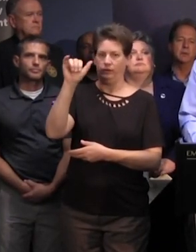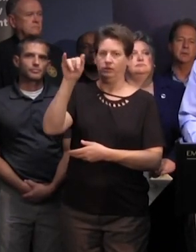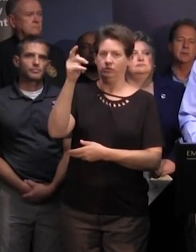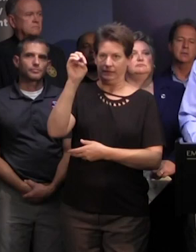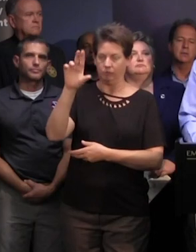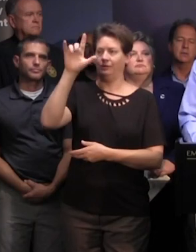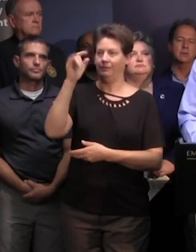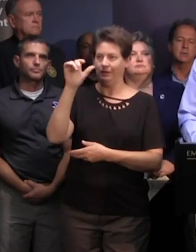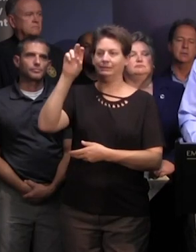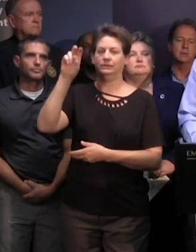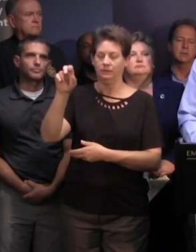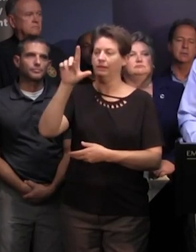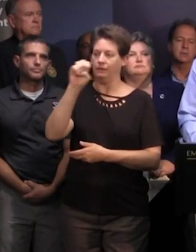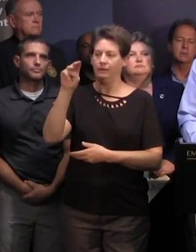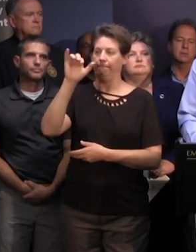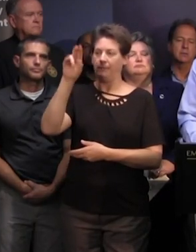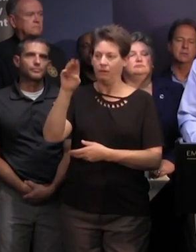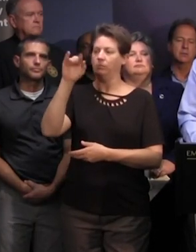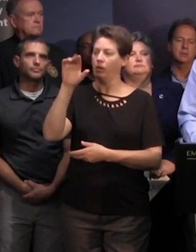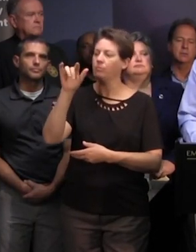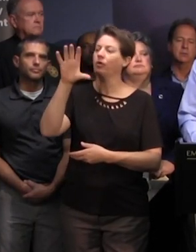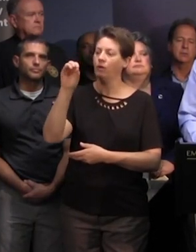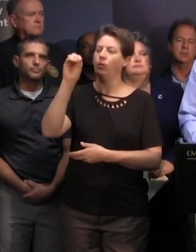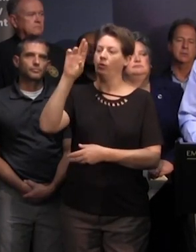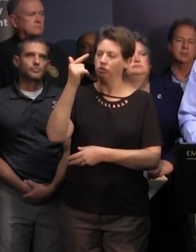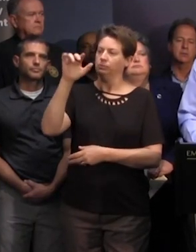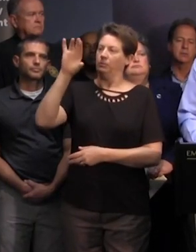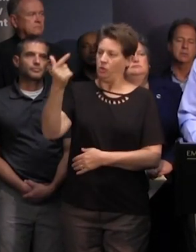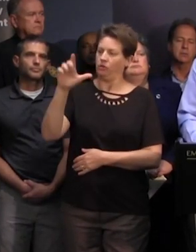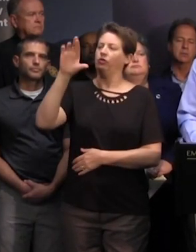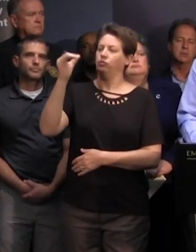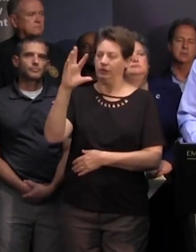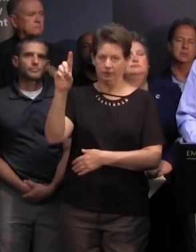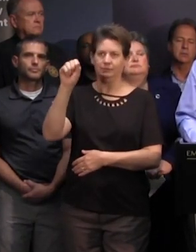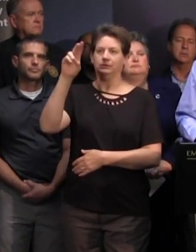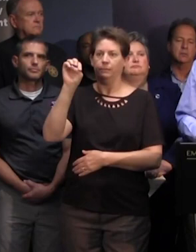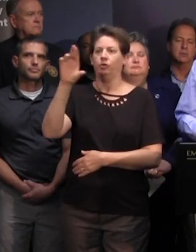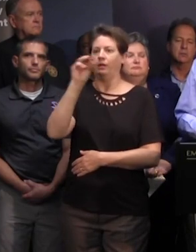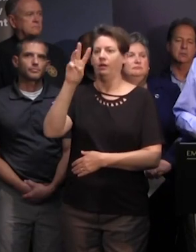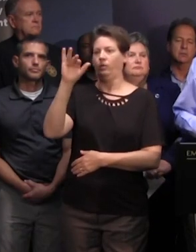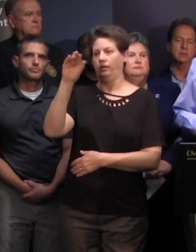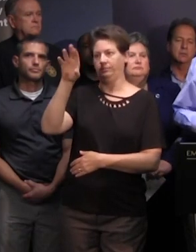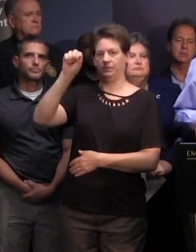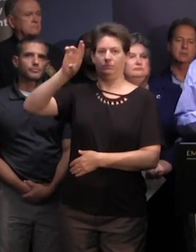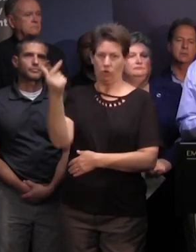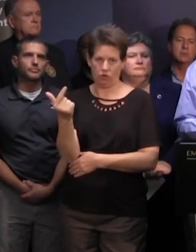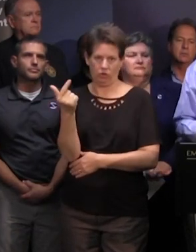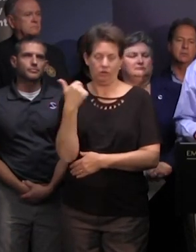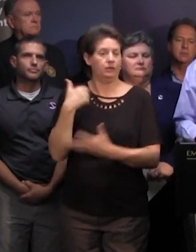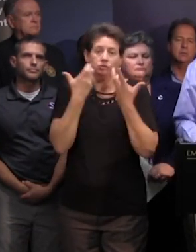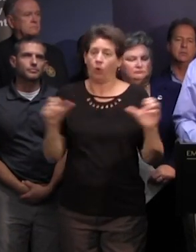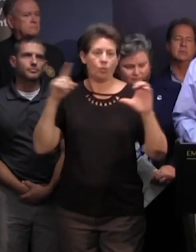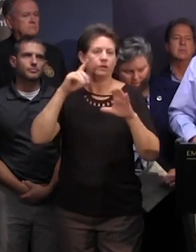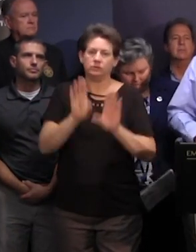lexington lee marion marlboro orangeburg richland sumter and williamsburg we don't want the school